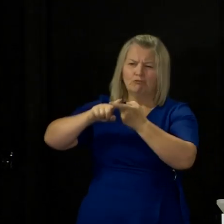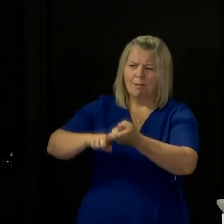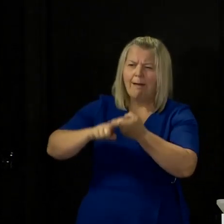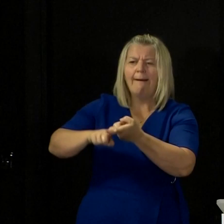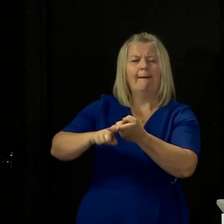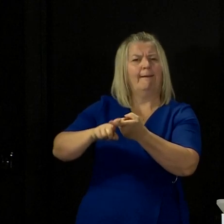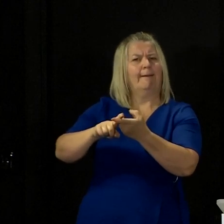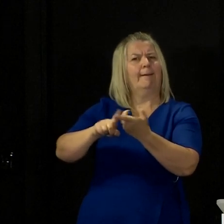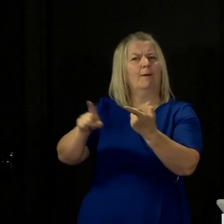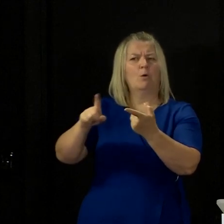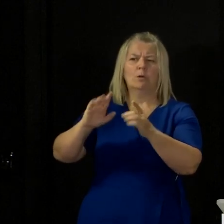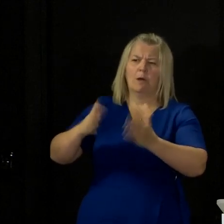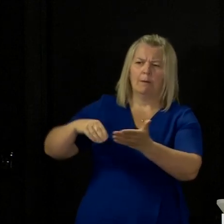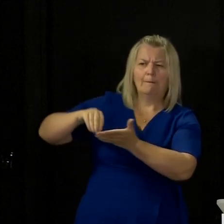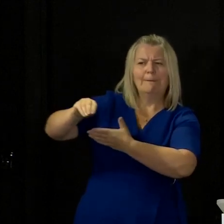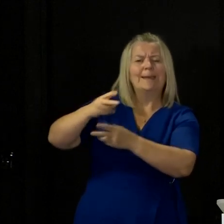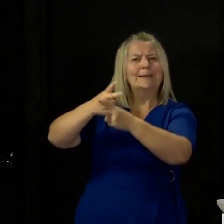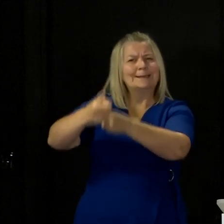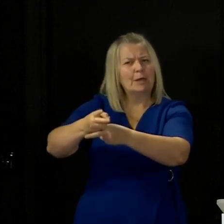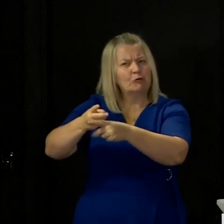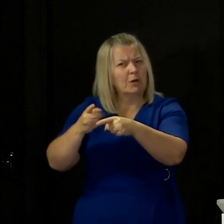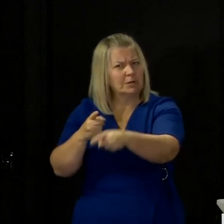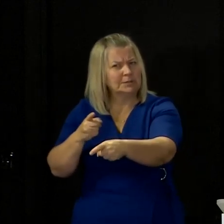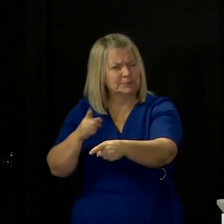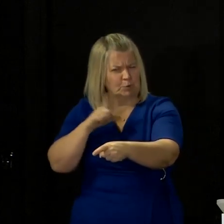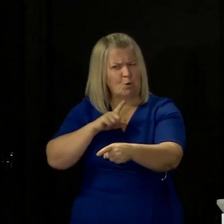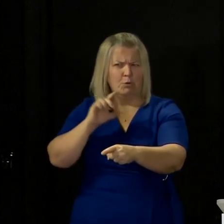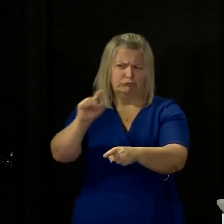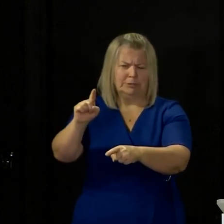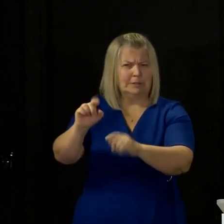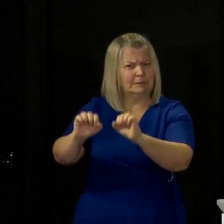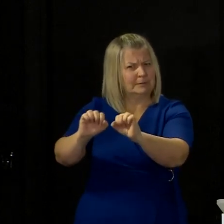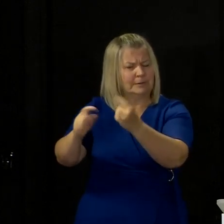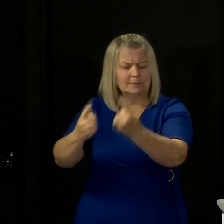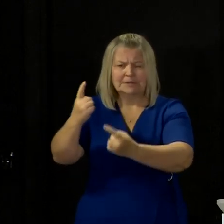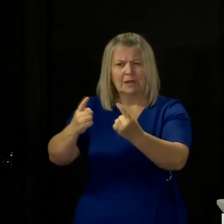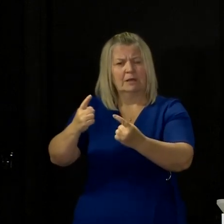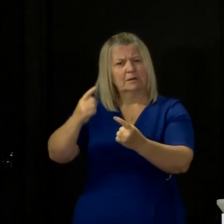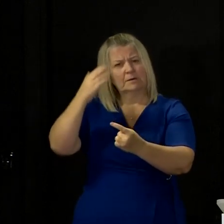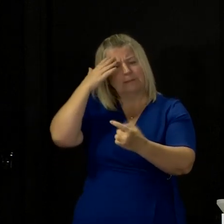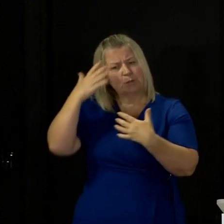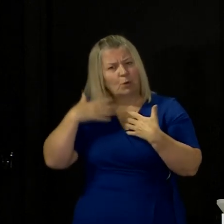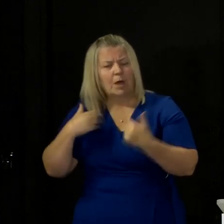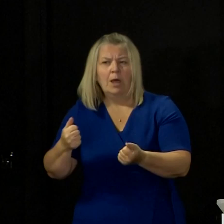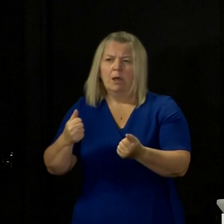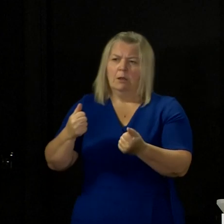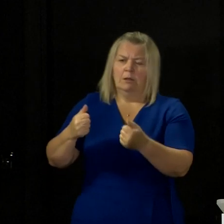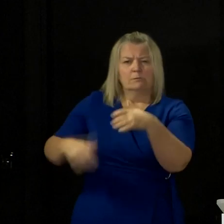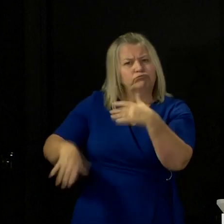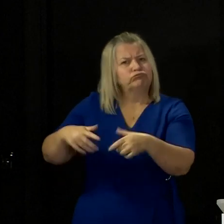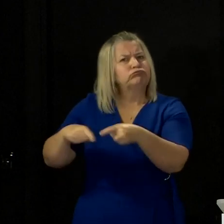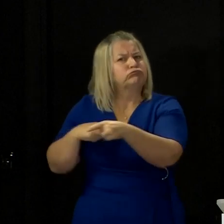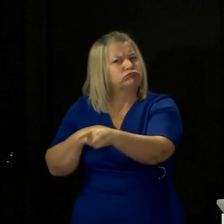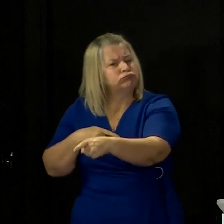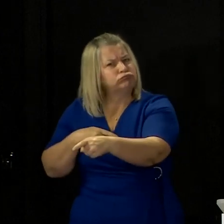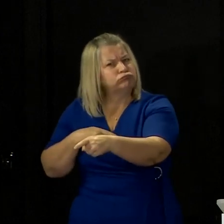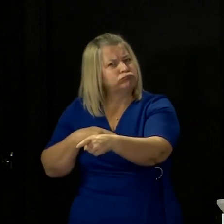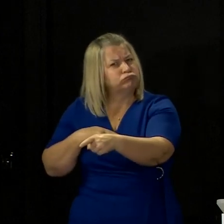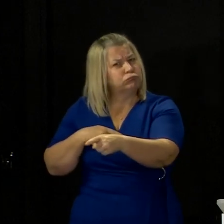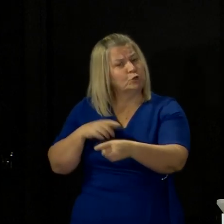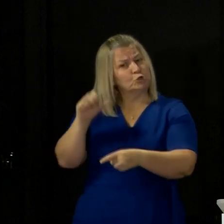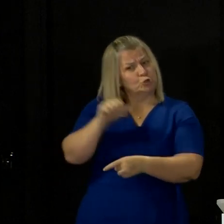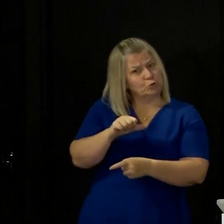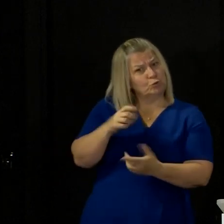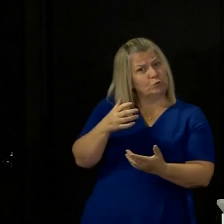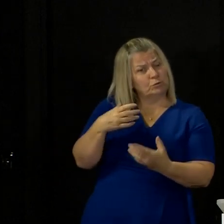cost for their mental and physical health and treat unpaid carers as state-employed workers with the pay rates and the legal